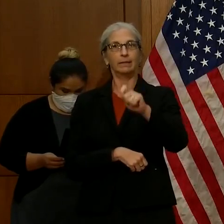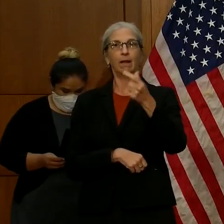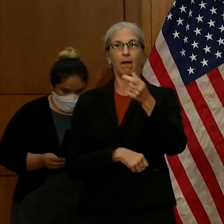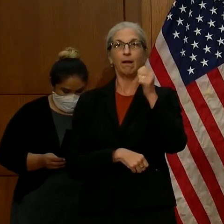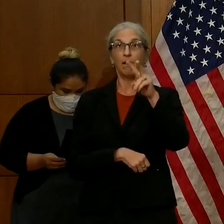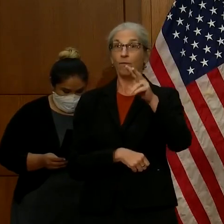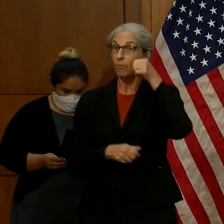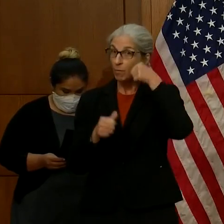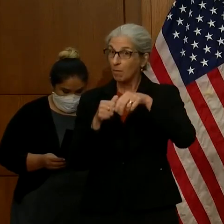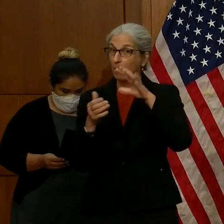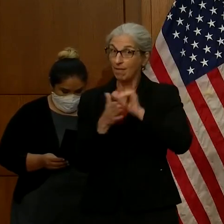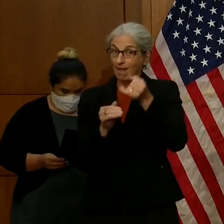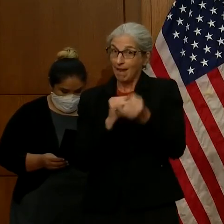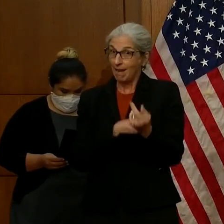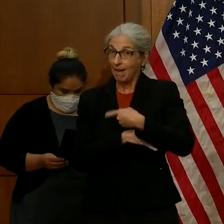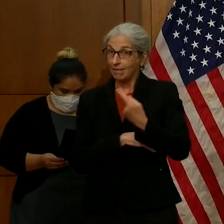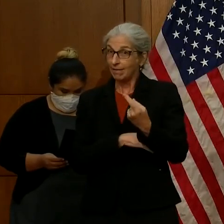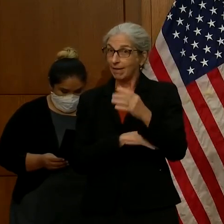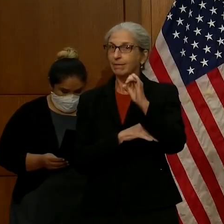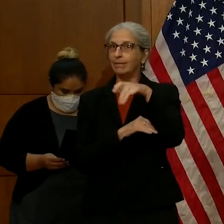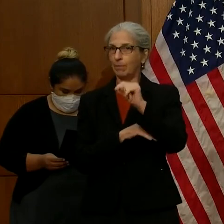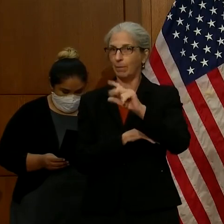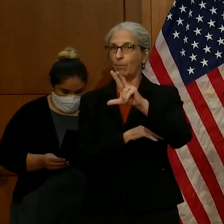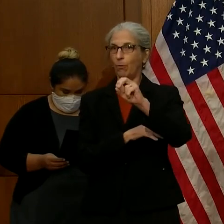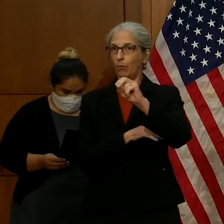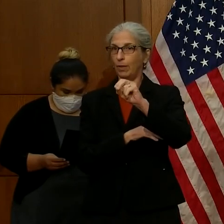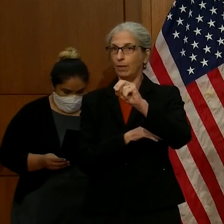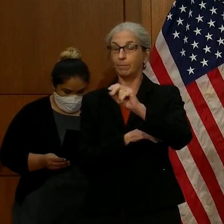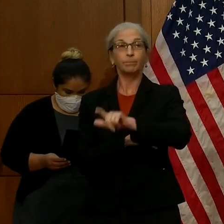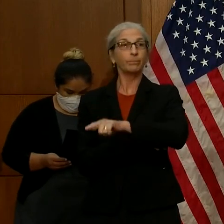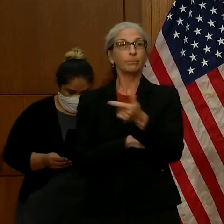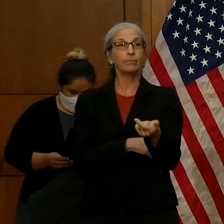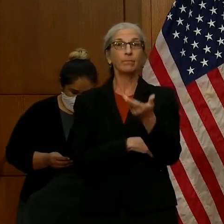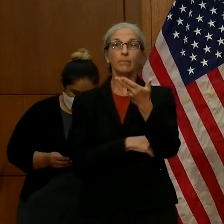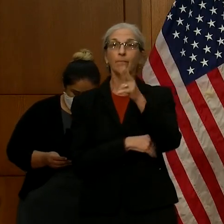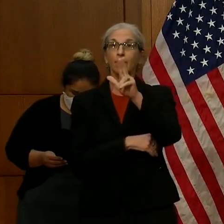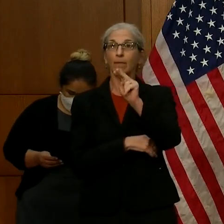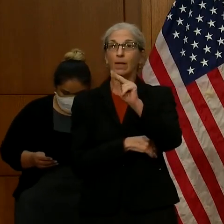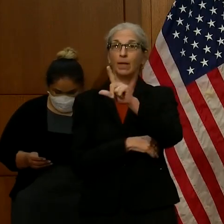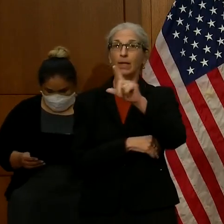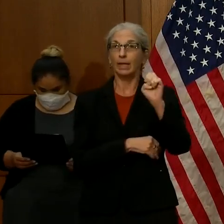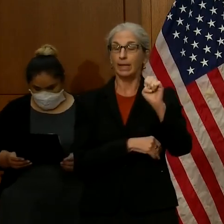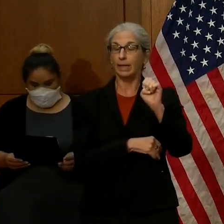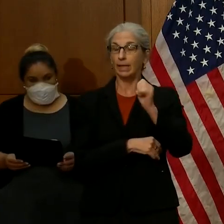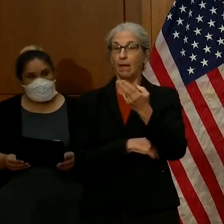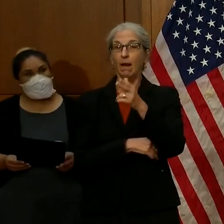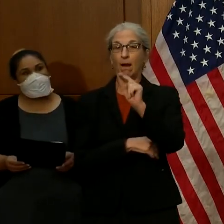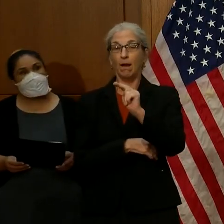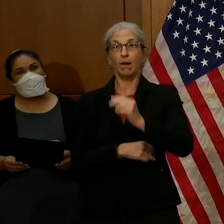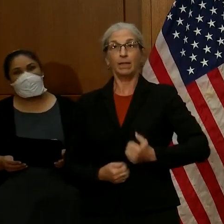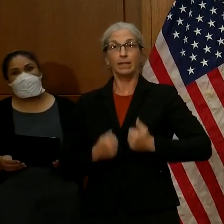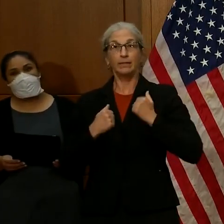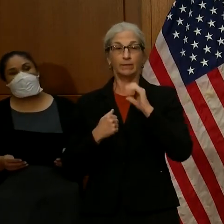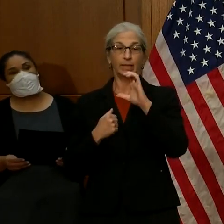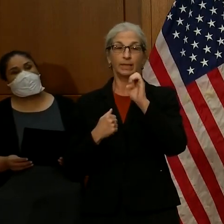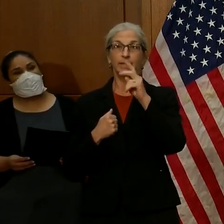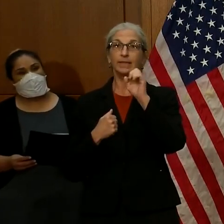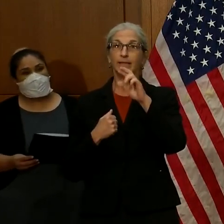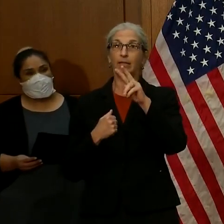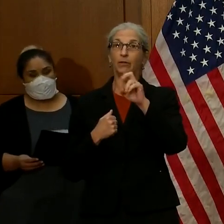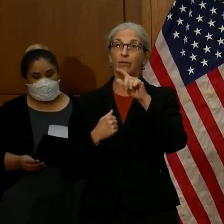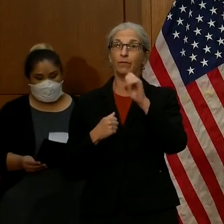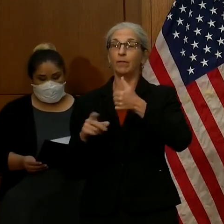30th. Next, I'm pleased to have Hun Lee join us. Hun lives in Centerville and is the leader in